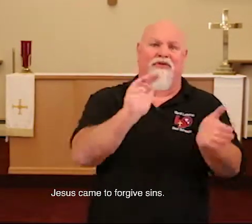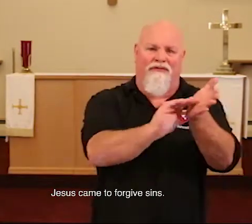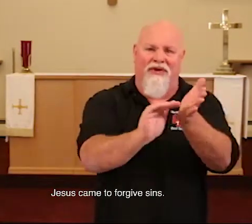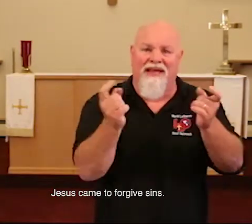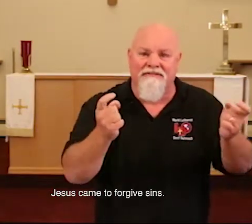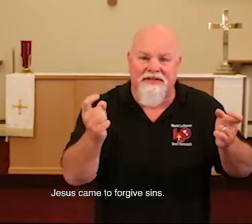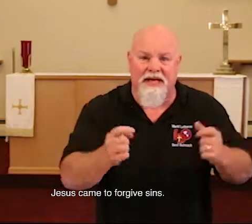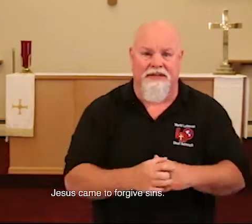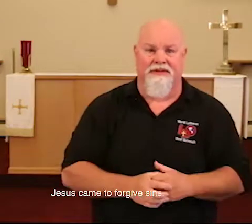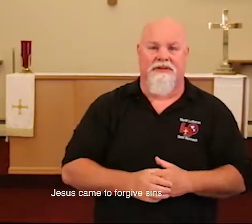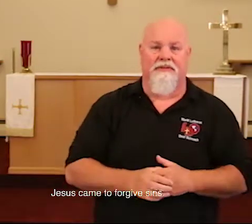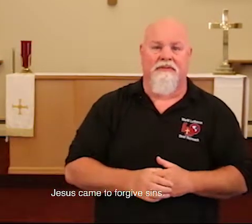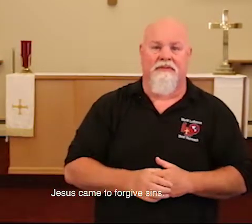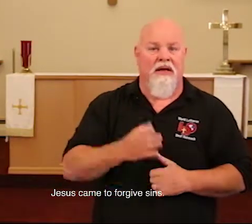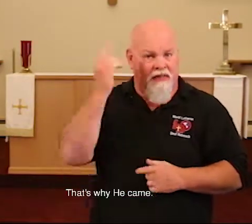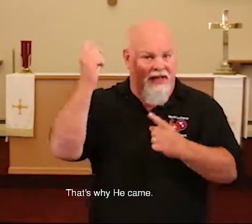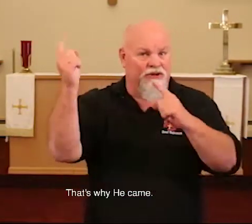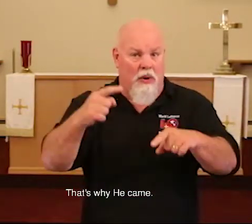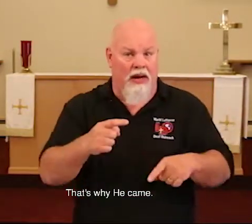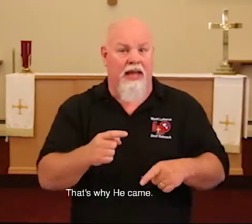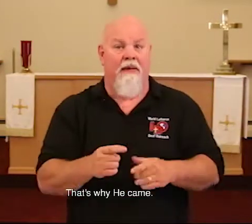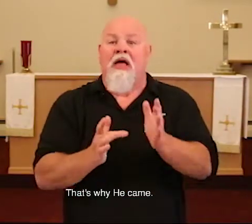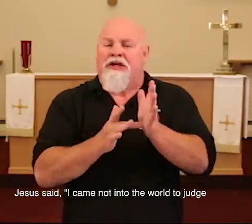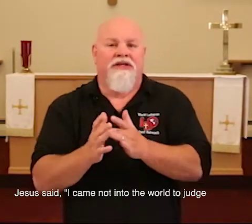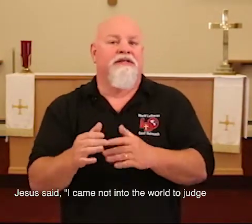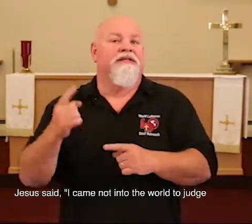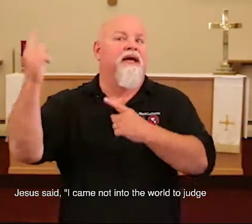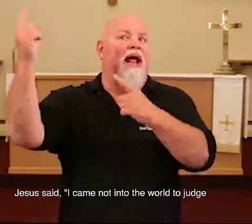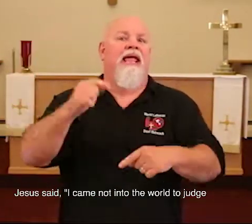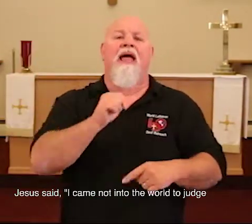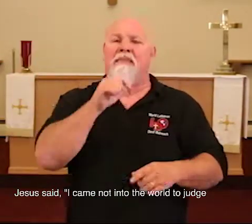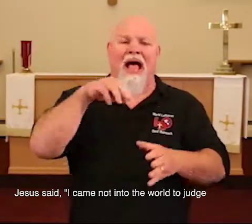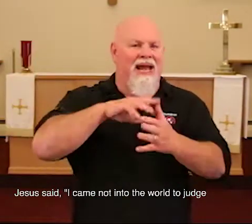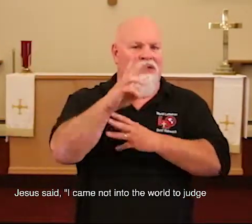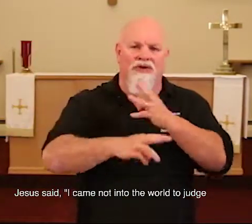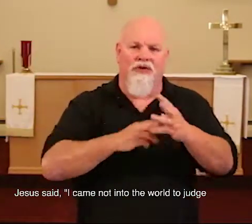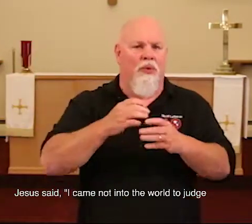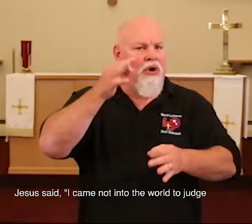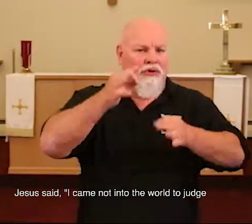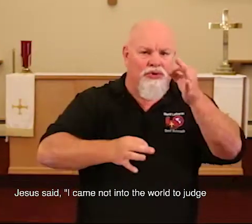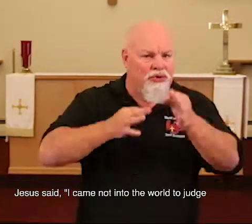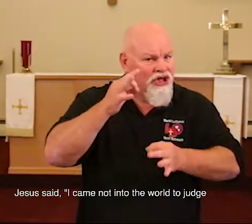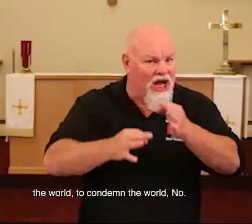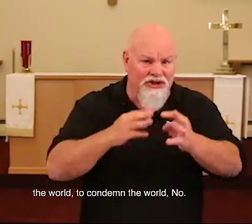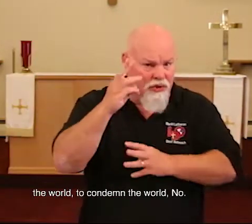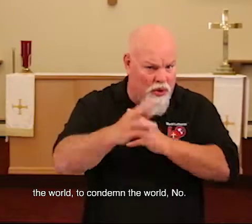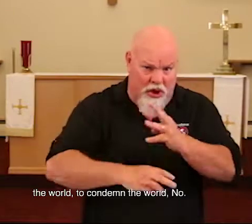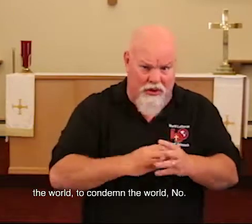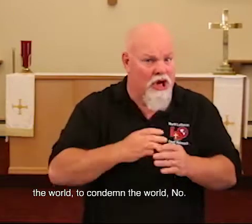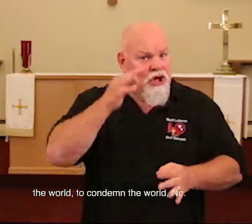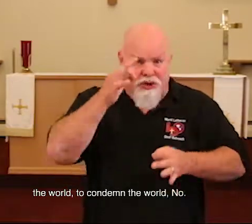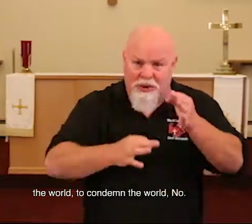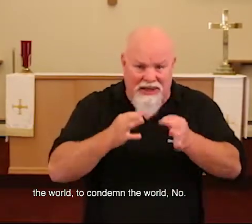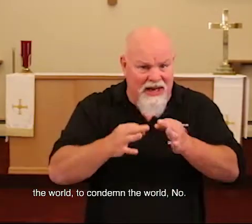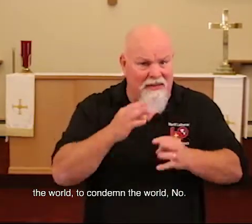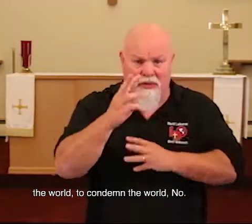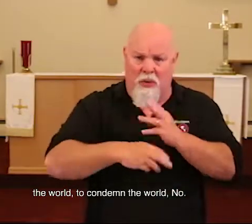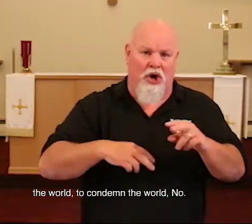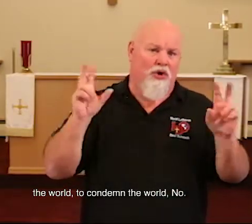to forgive sins. That's why he came. Jesus said, I came not into the world to judge the world, to condemn the world.